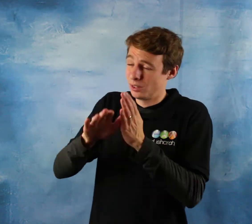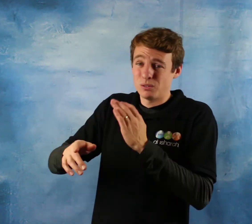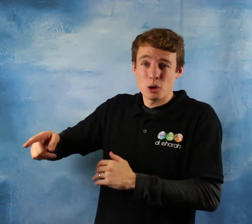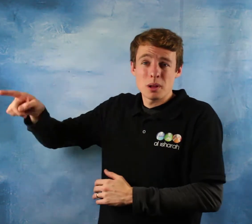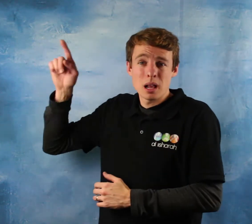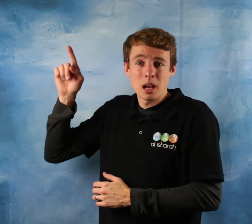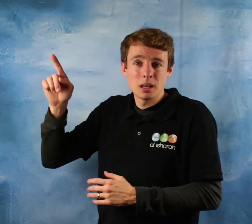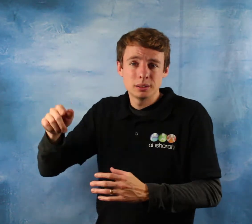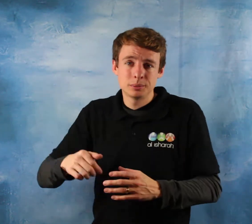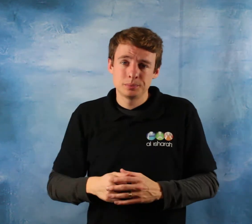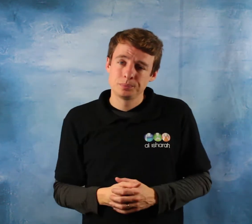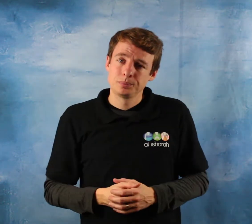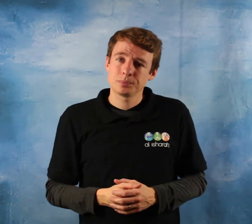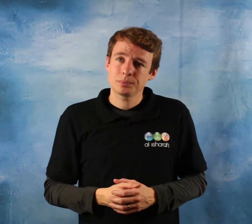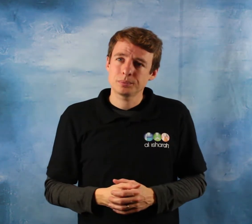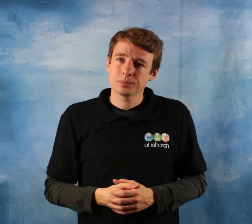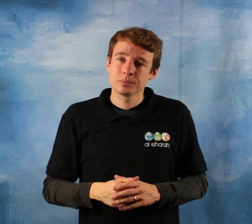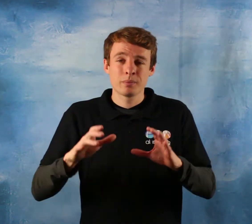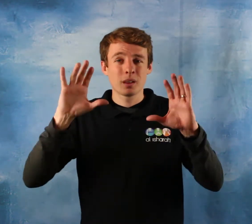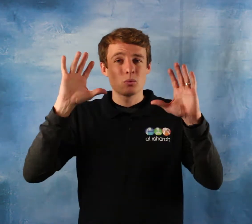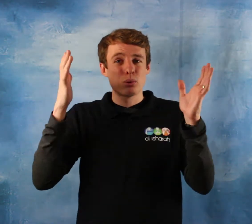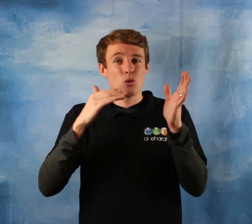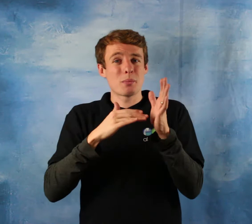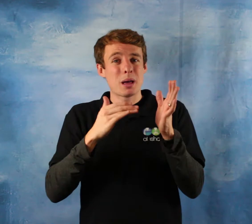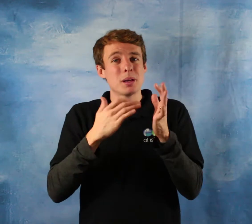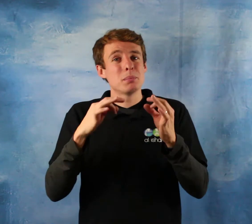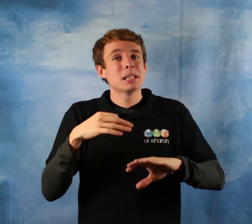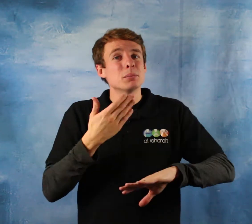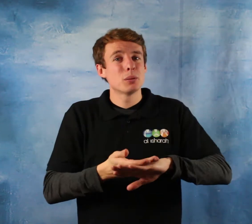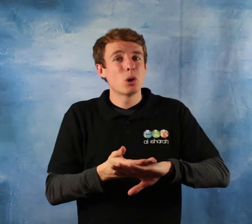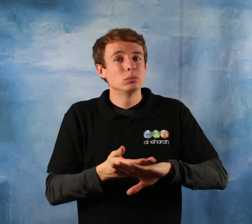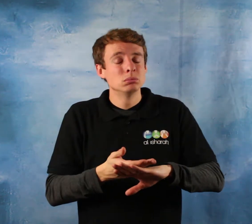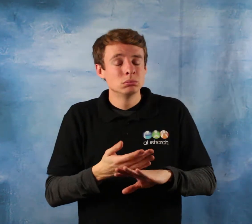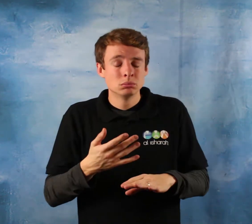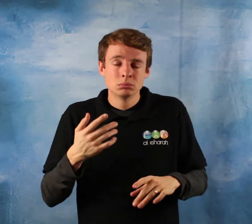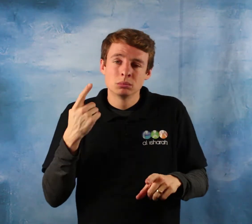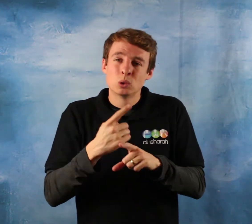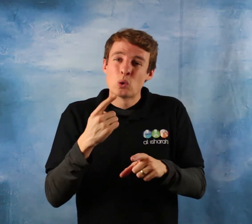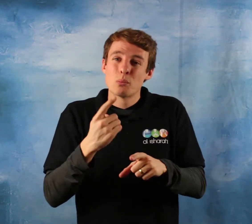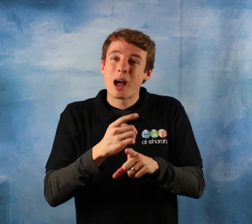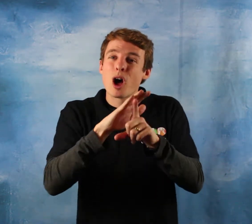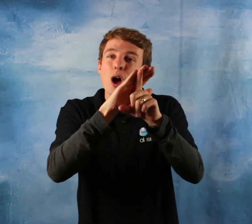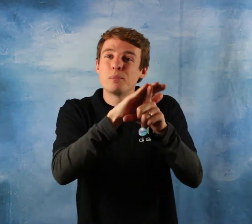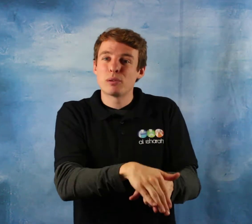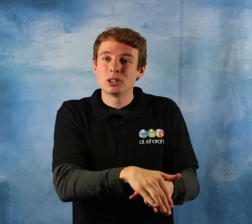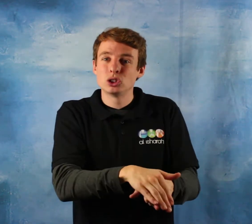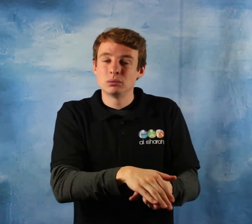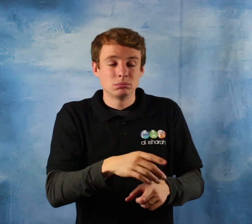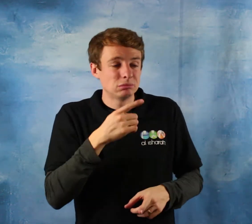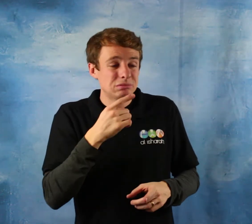is darkness upon darkness on the day of judgment and allahu subhanahu wa ta'ala he warns the oppressors of an impending doom